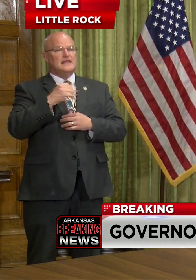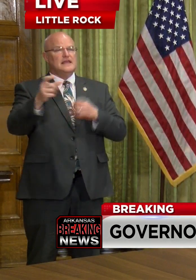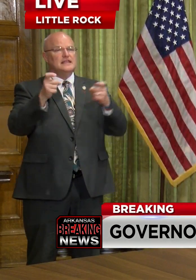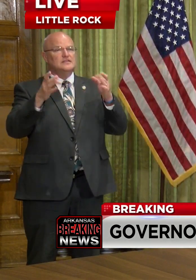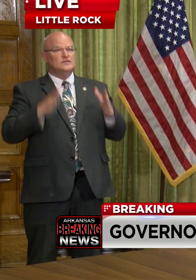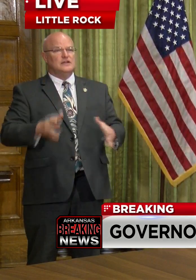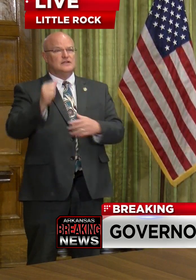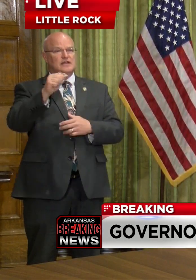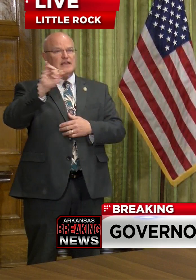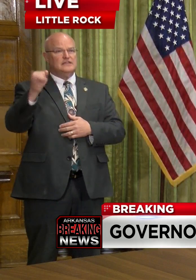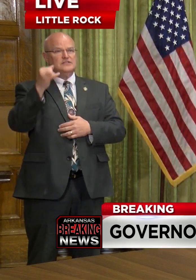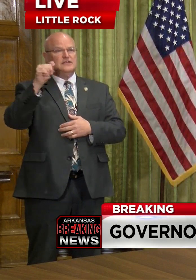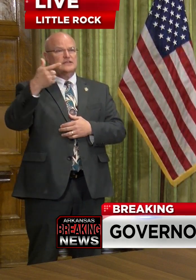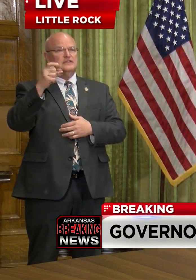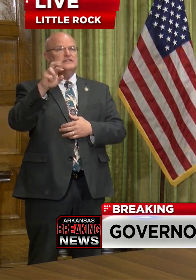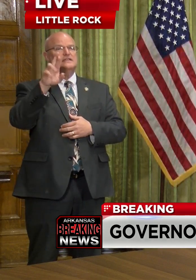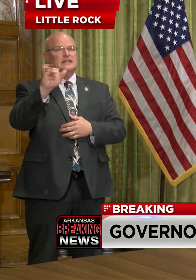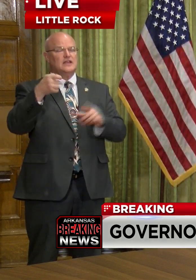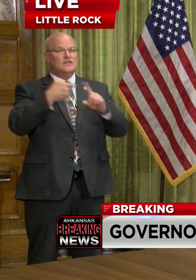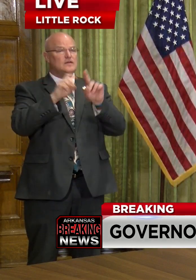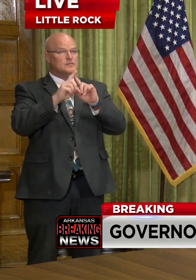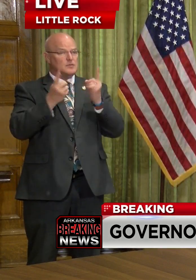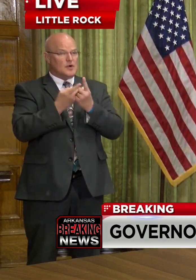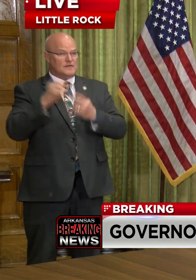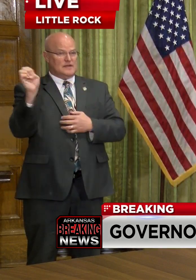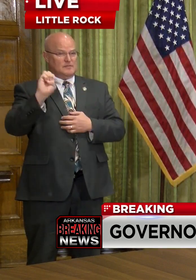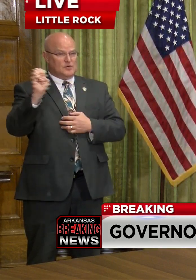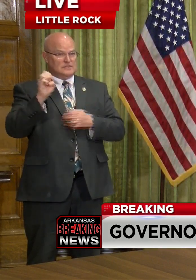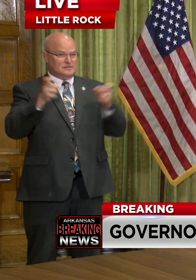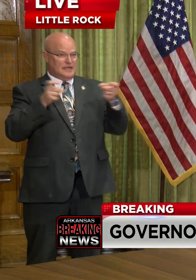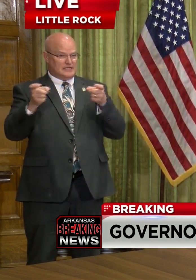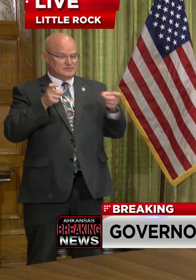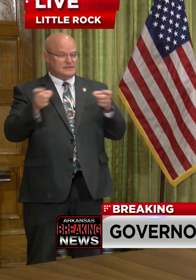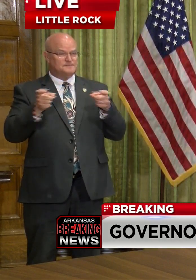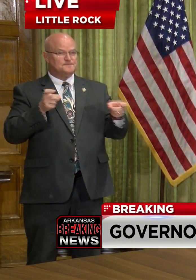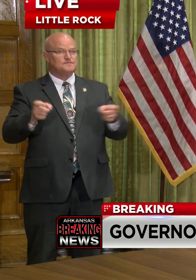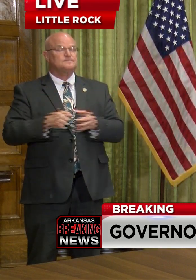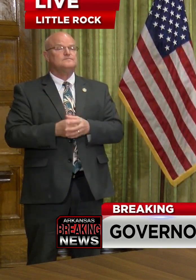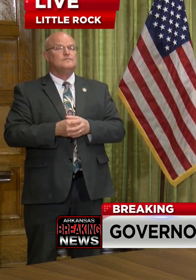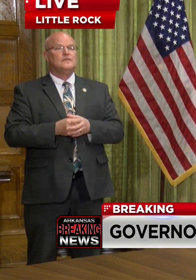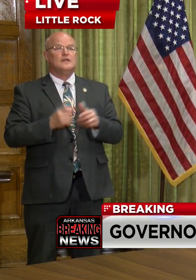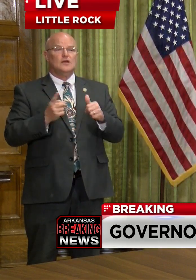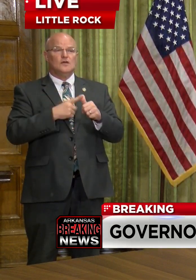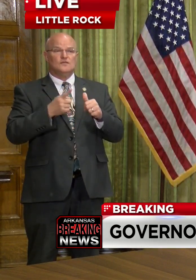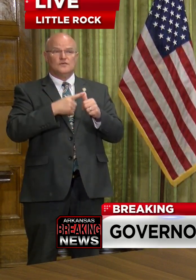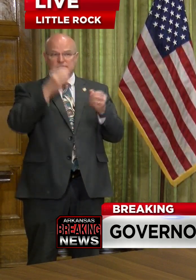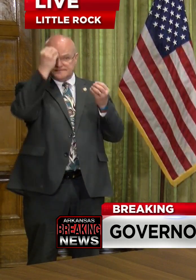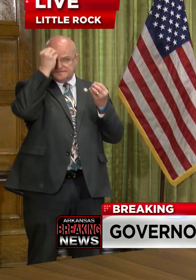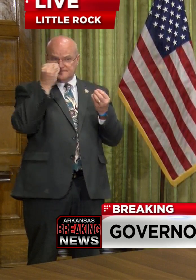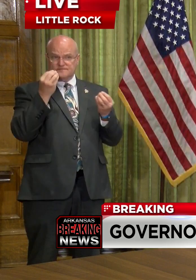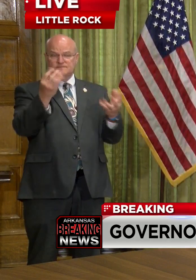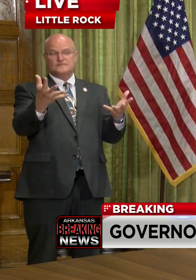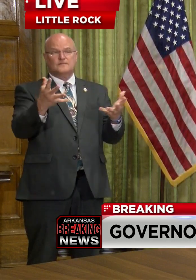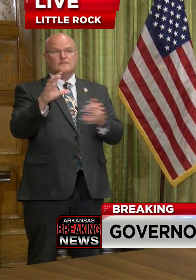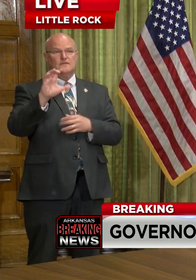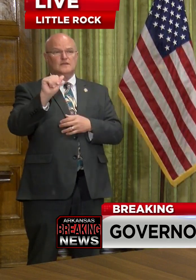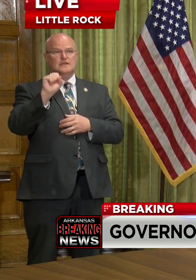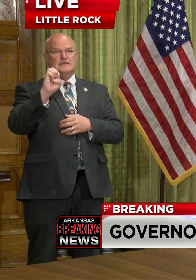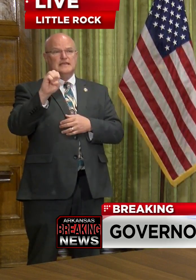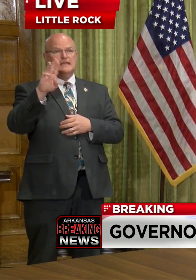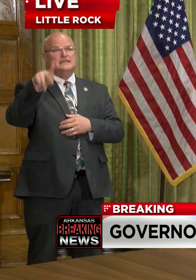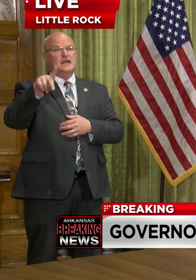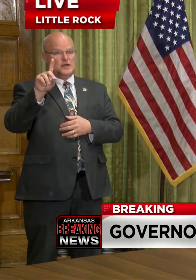Director A.J. Gary of the Department of Emergency Management. Let me first give you a case